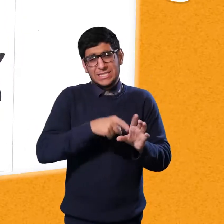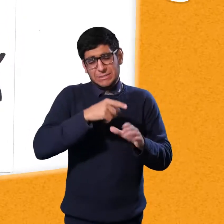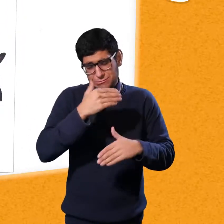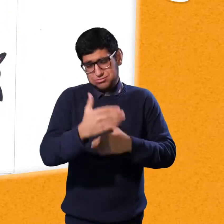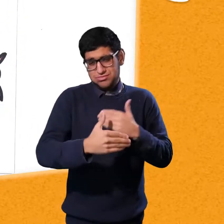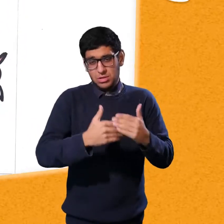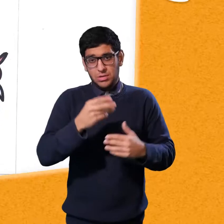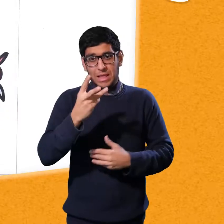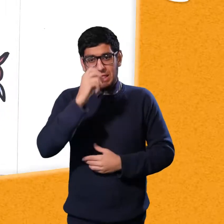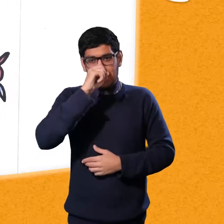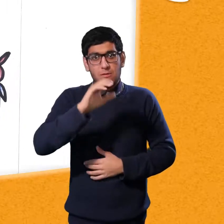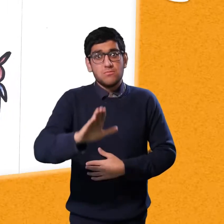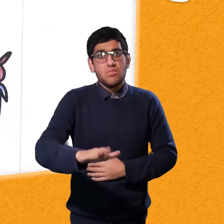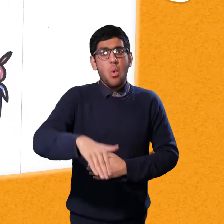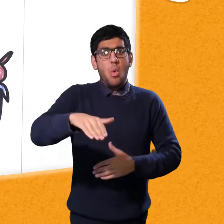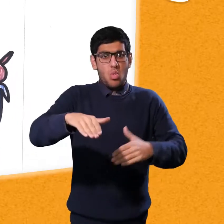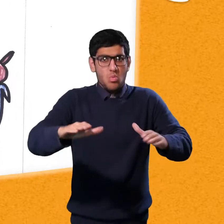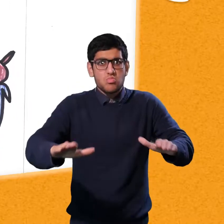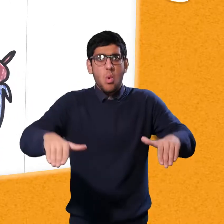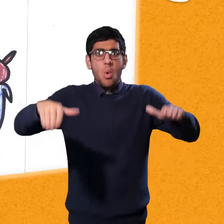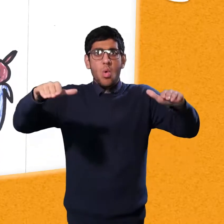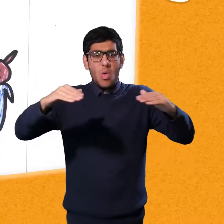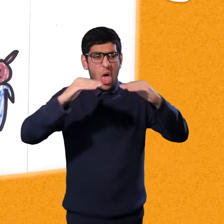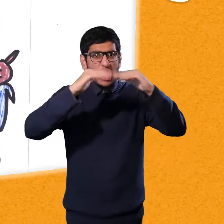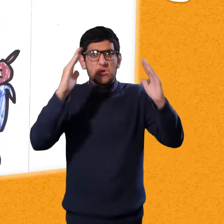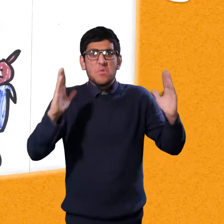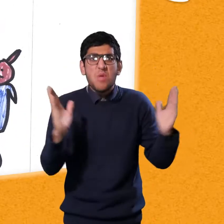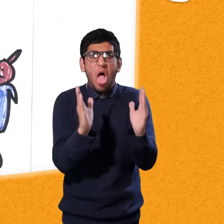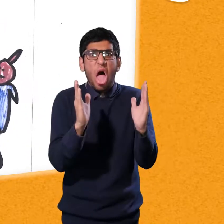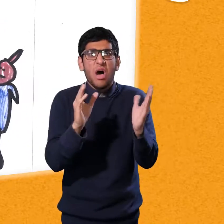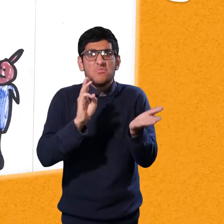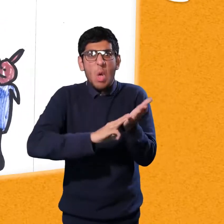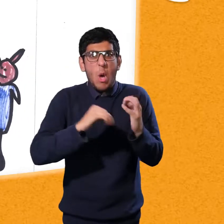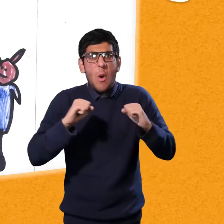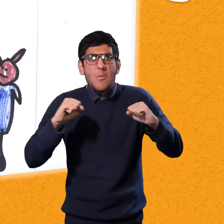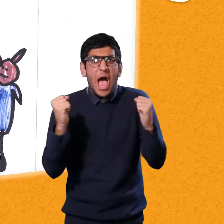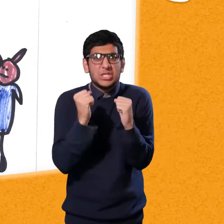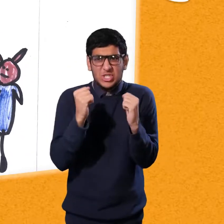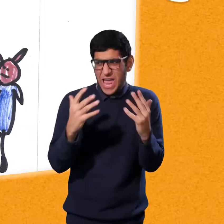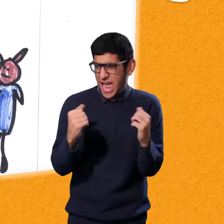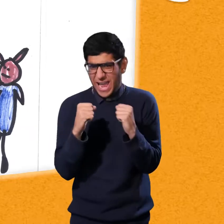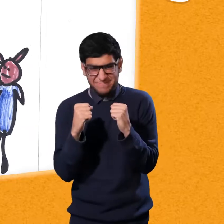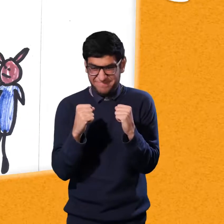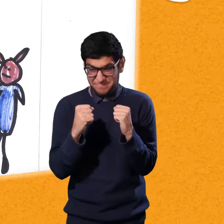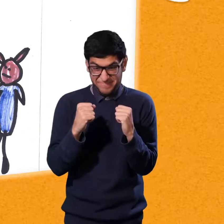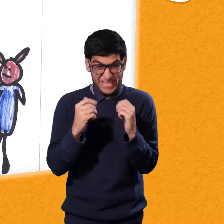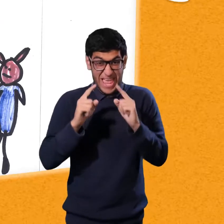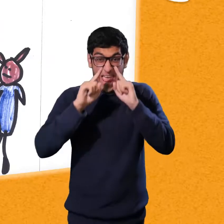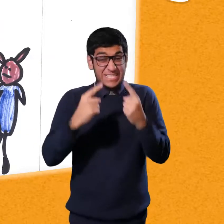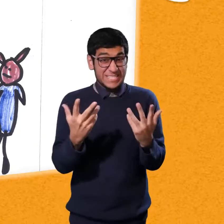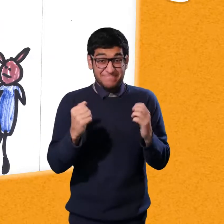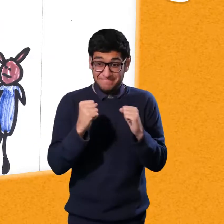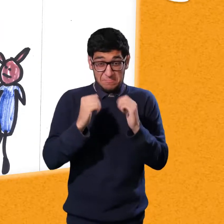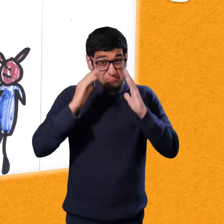playing and over the years the pigs grew taller and taller and the house felt smaller and